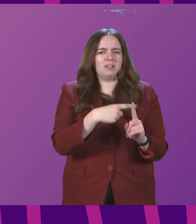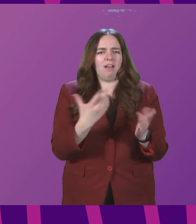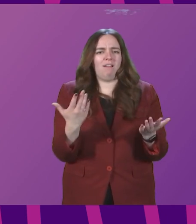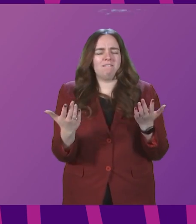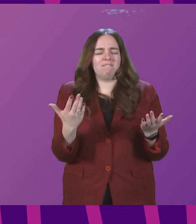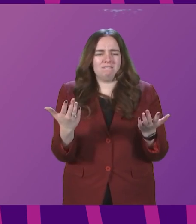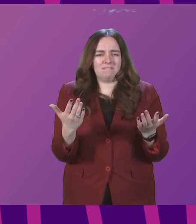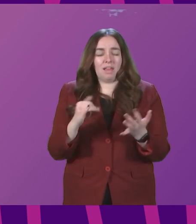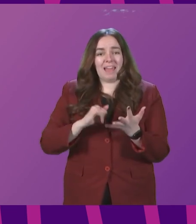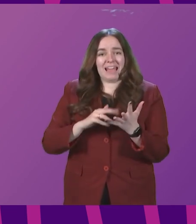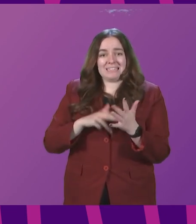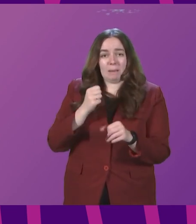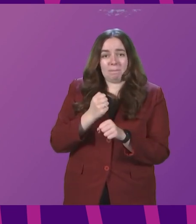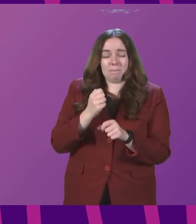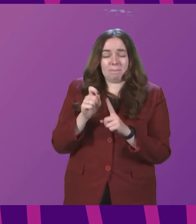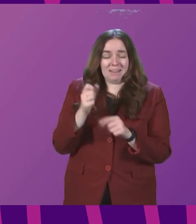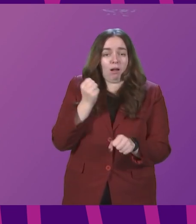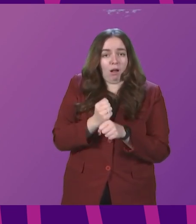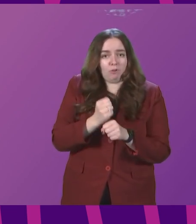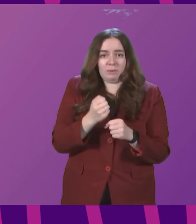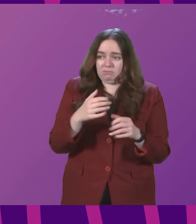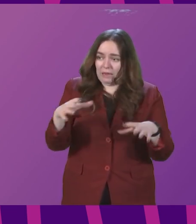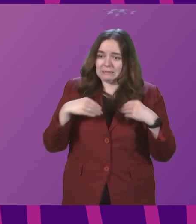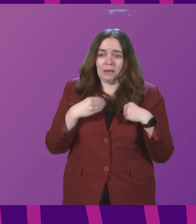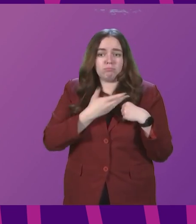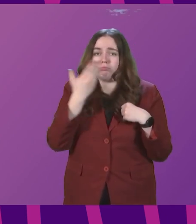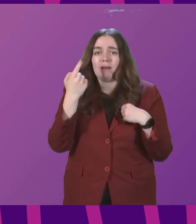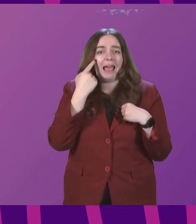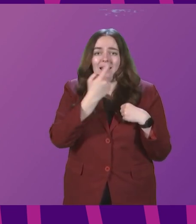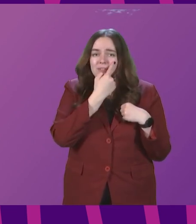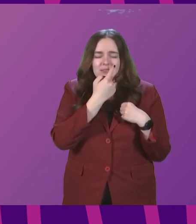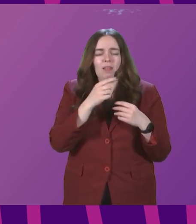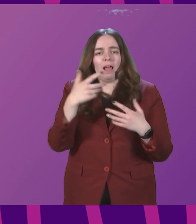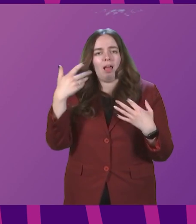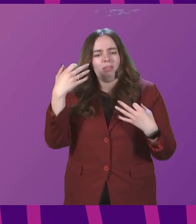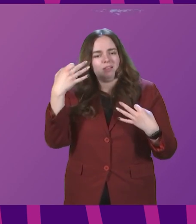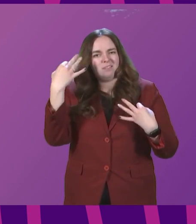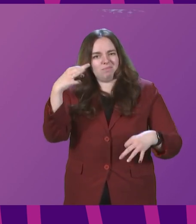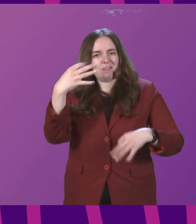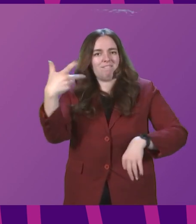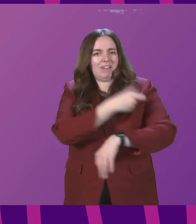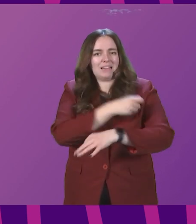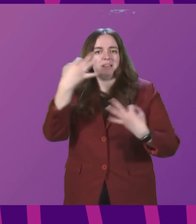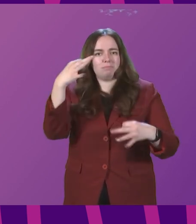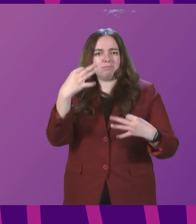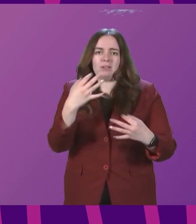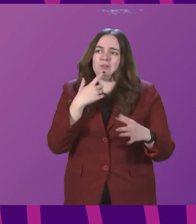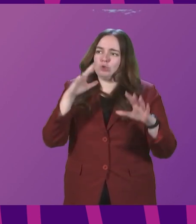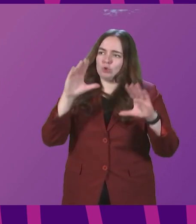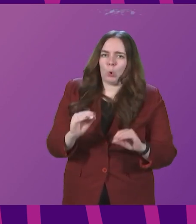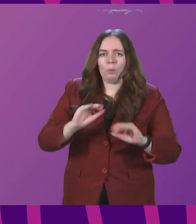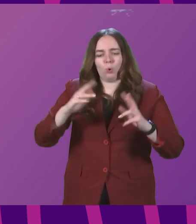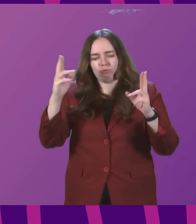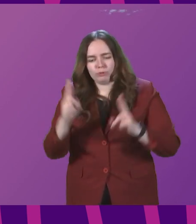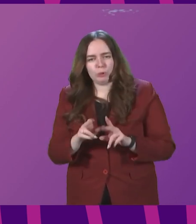The SNP government have accepted there is no evidence that the vaccine passport scheme actually stops or reduces the spread of the virus.